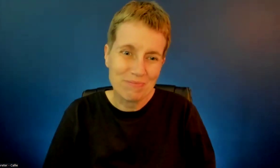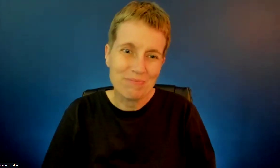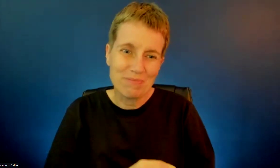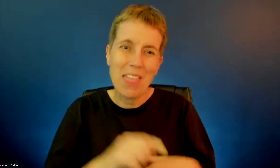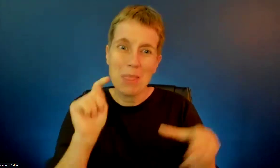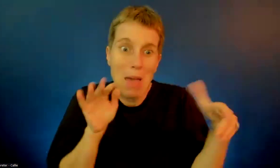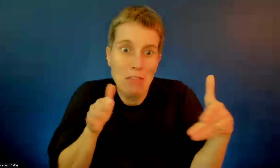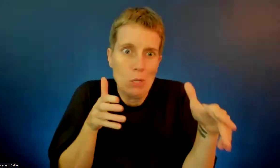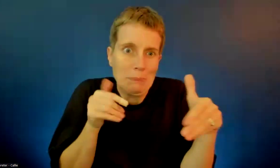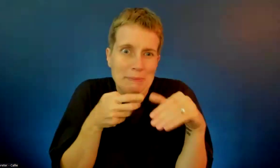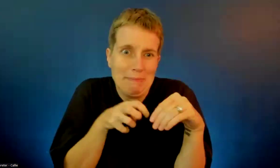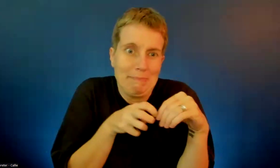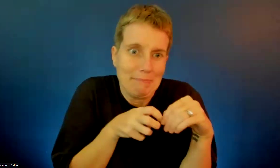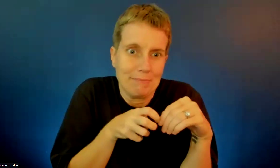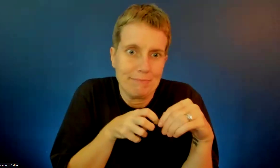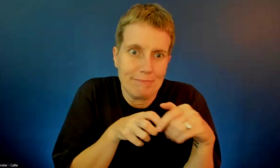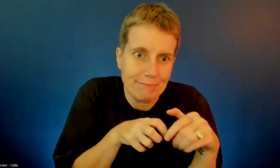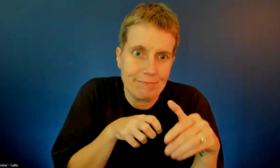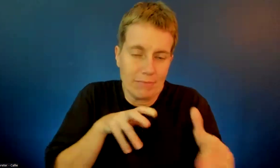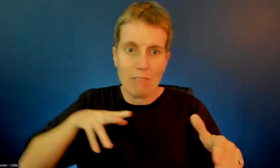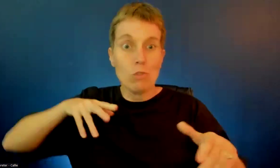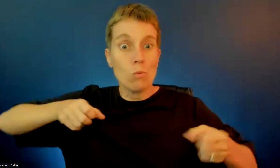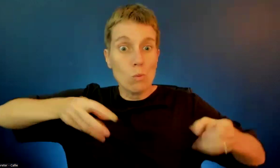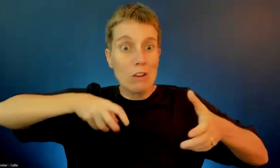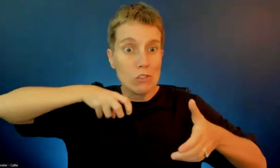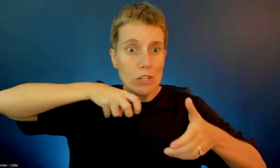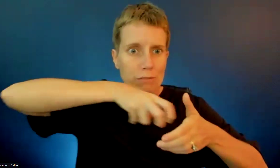So it's kind of useless to go in a stall and stay in a wheelchair.